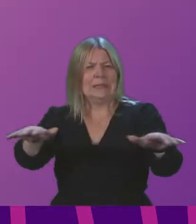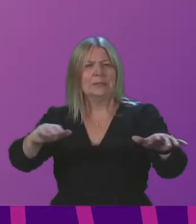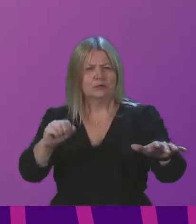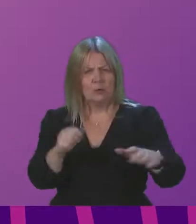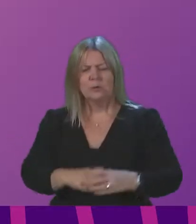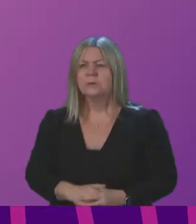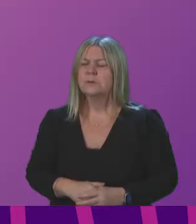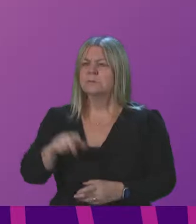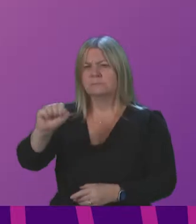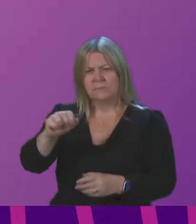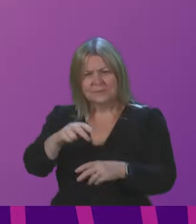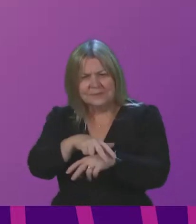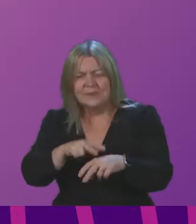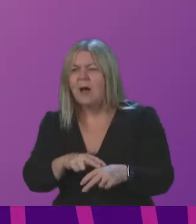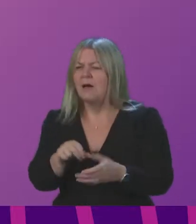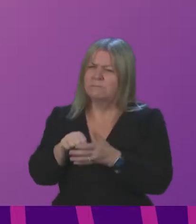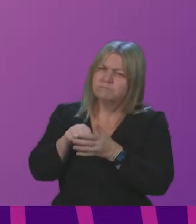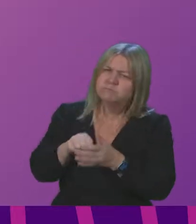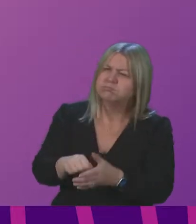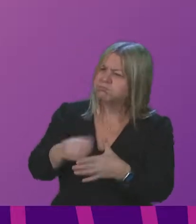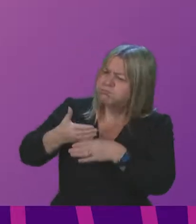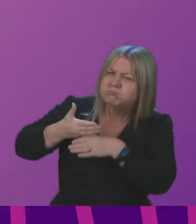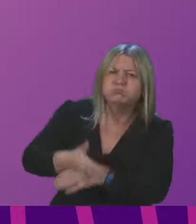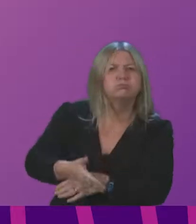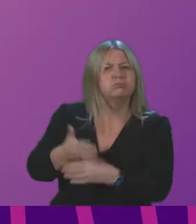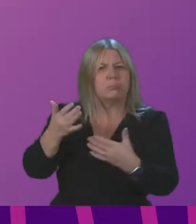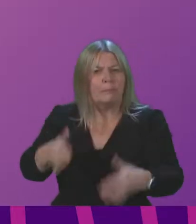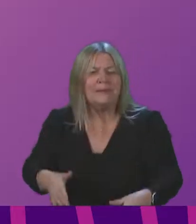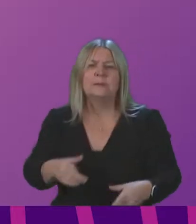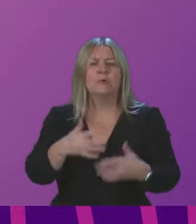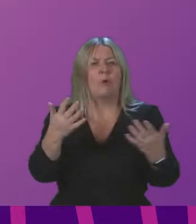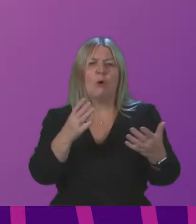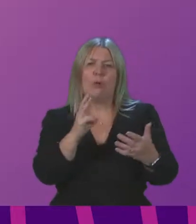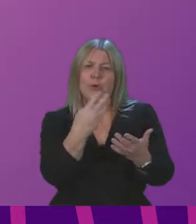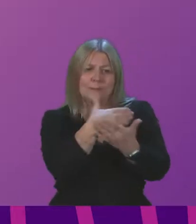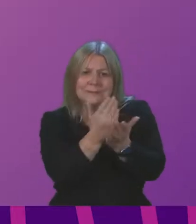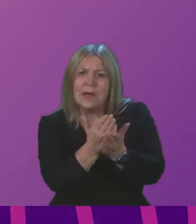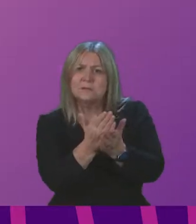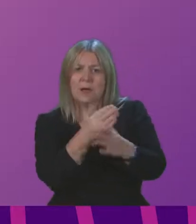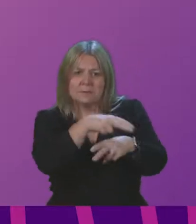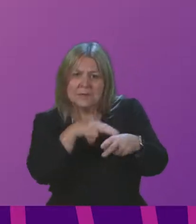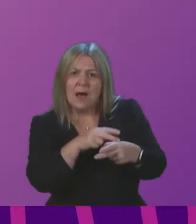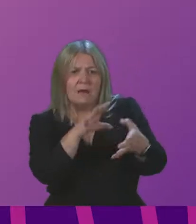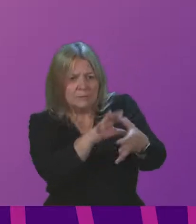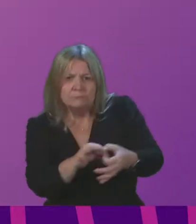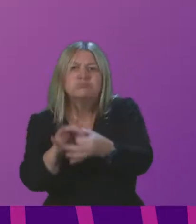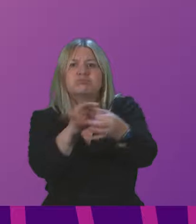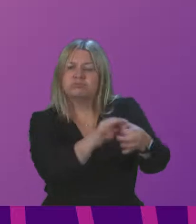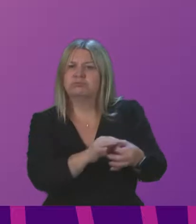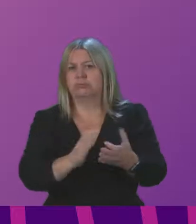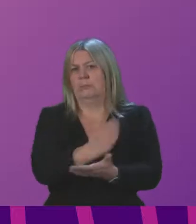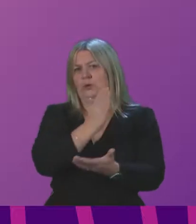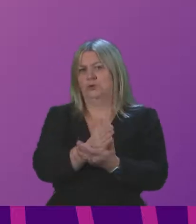of council staff and through collaboration with community and third sector workers, local authorities ensured that